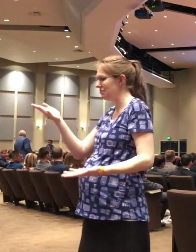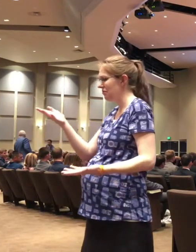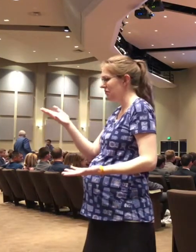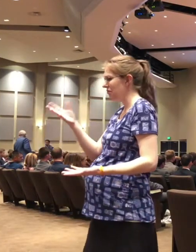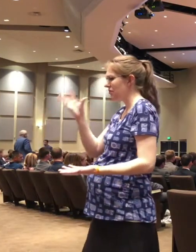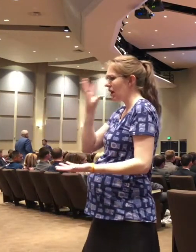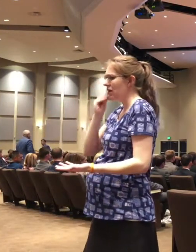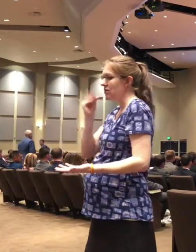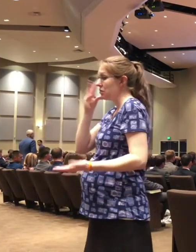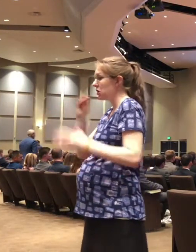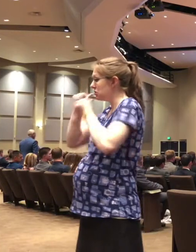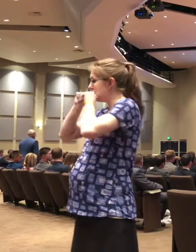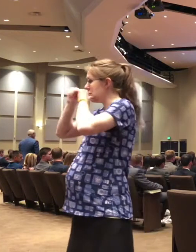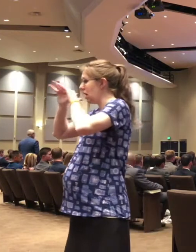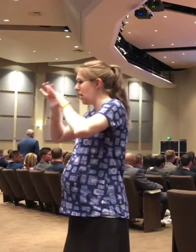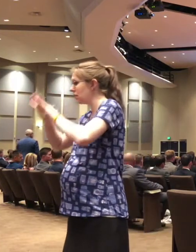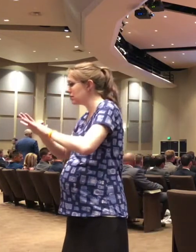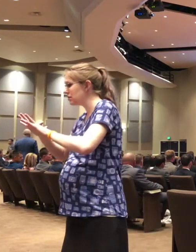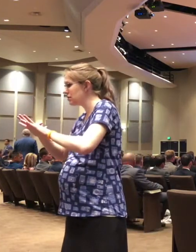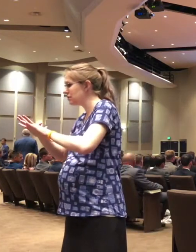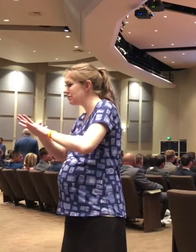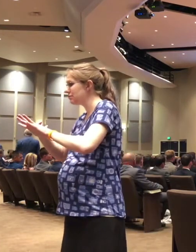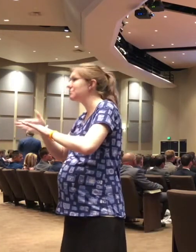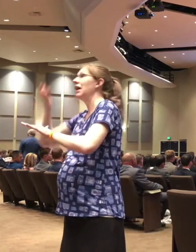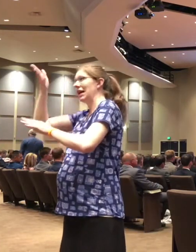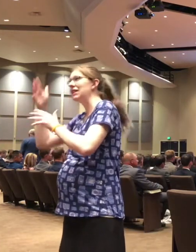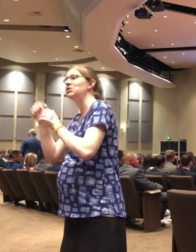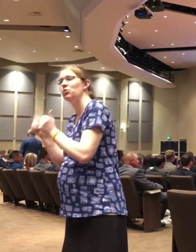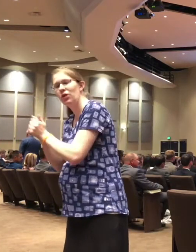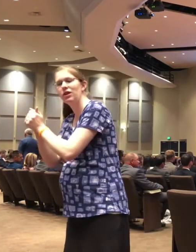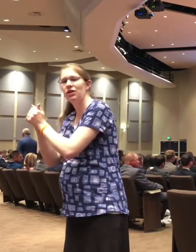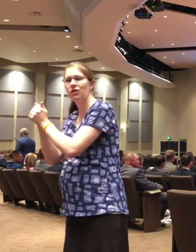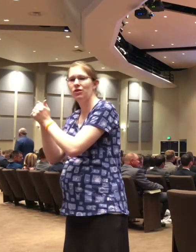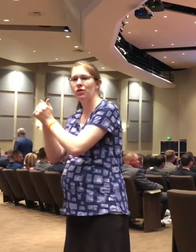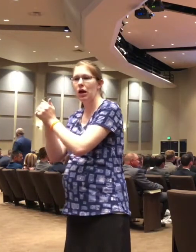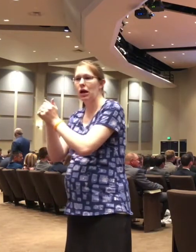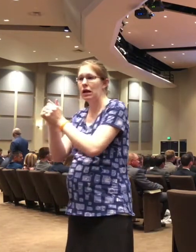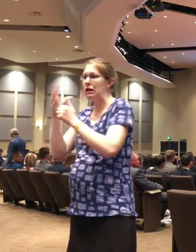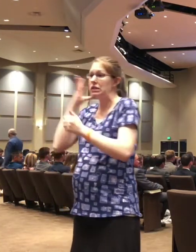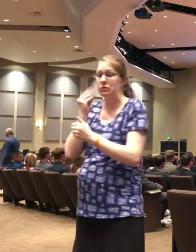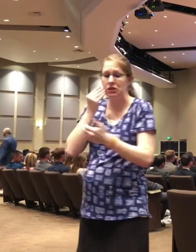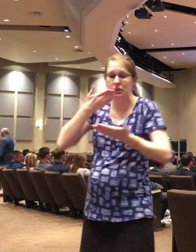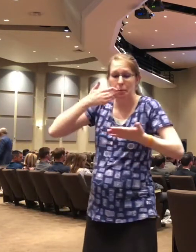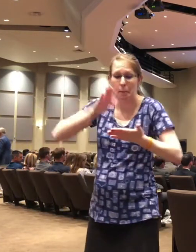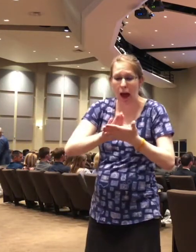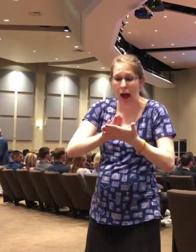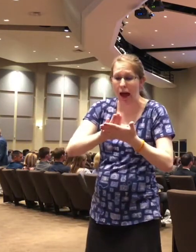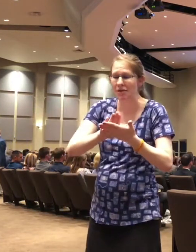He's still God in the bad times. The God of the day